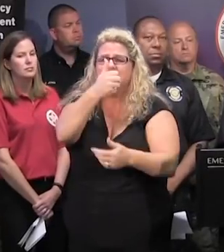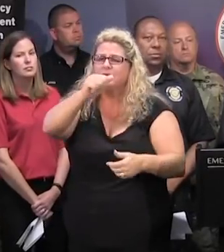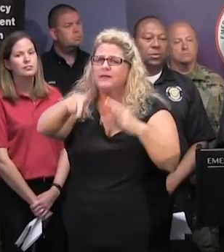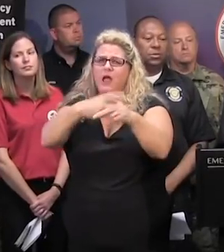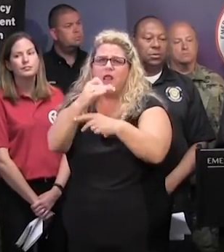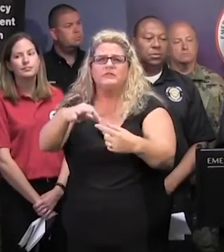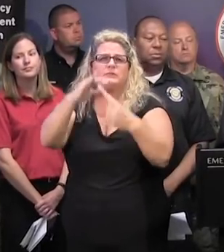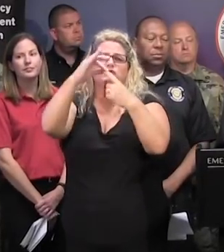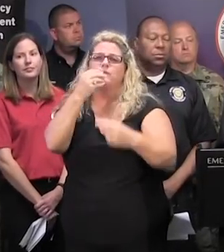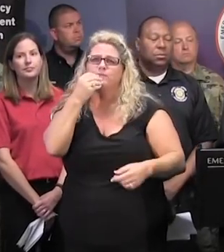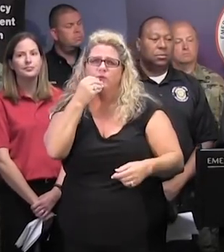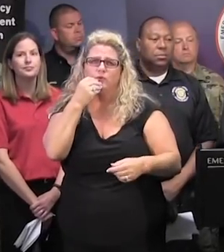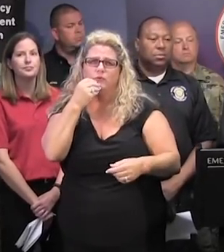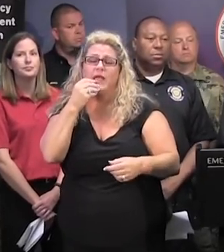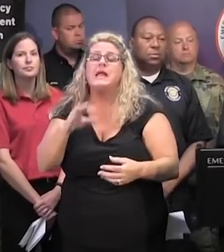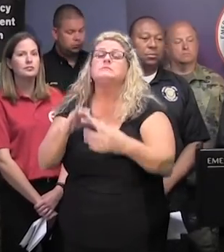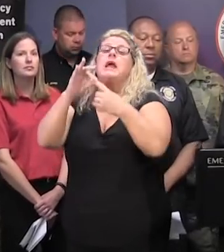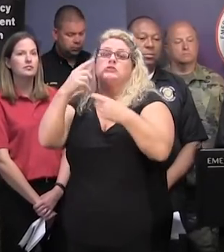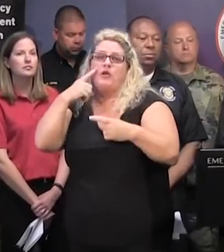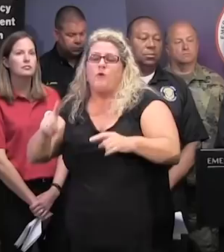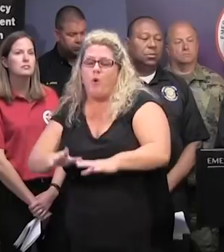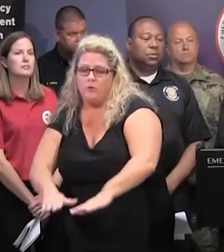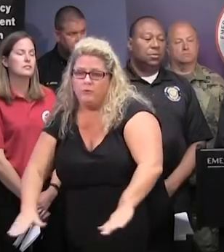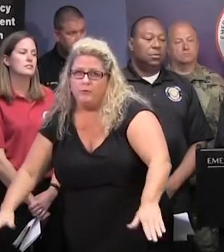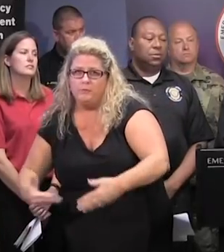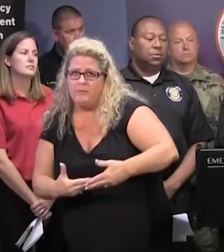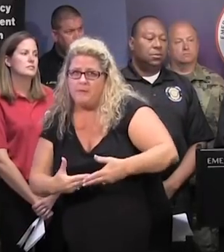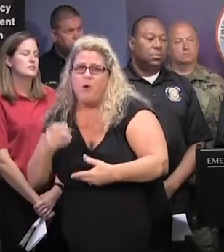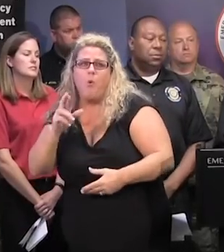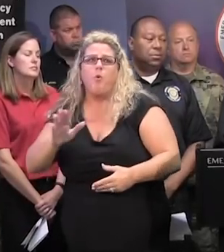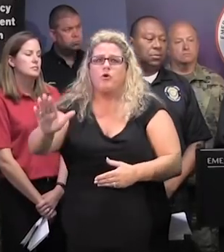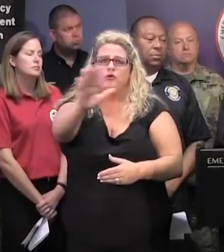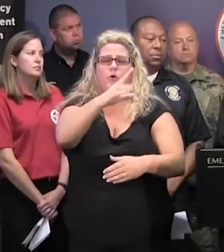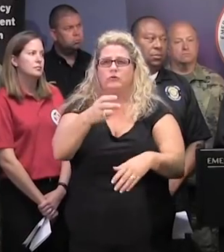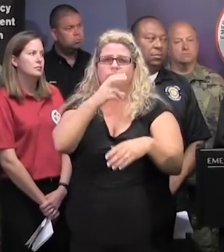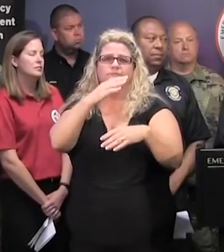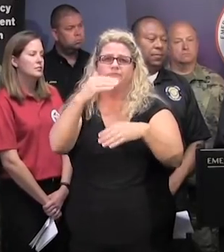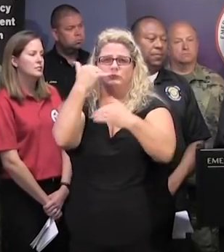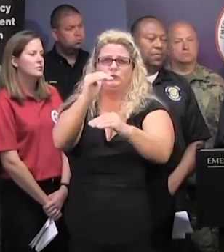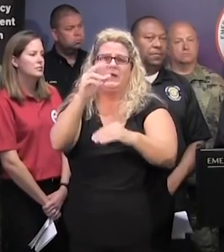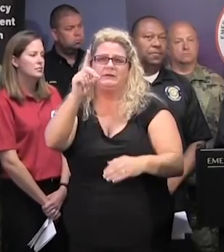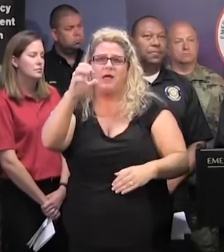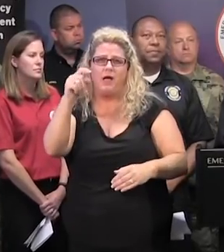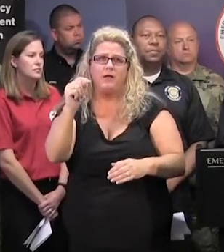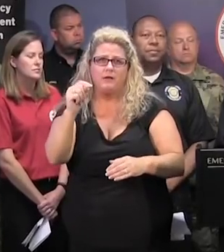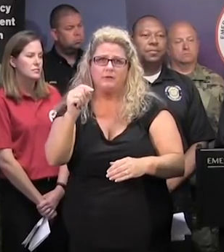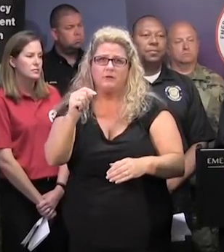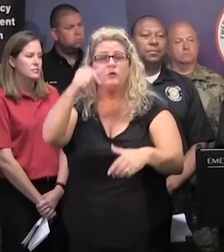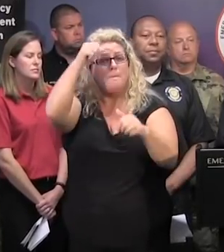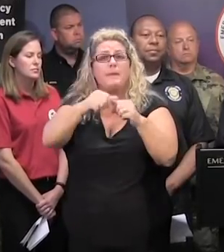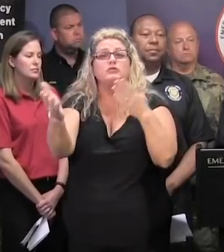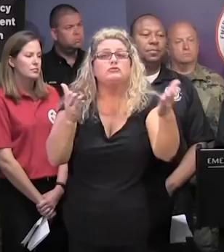food items if you have small children or if you are on a restricted diet. Of course, service animals are allowed in